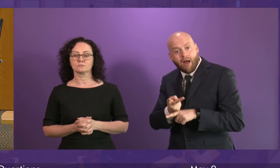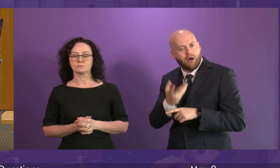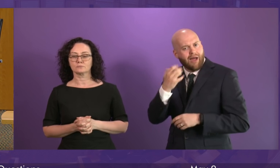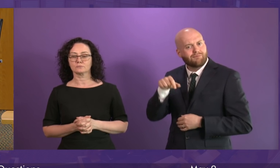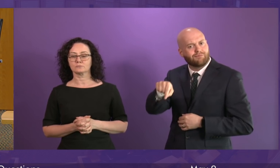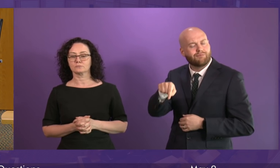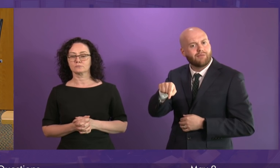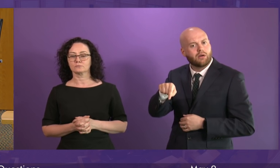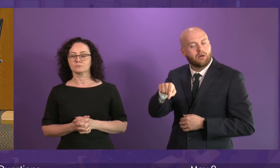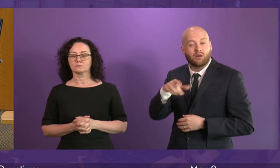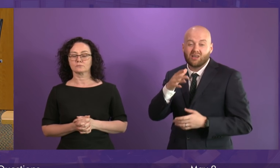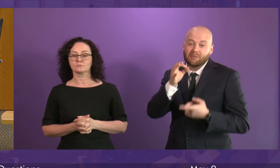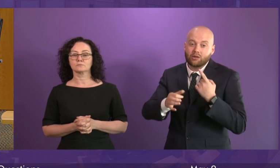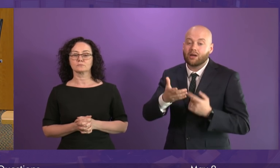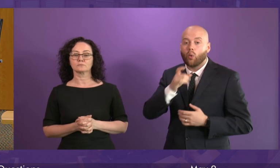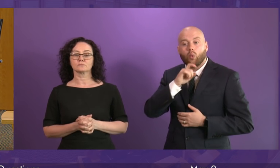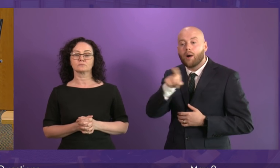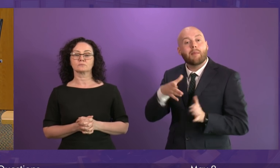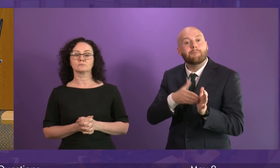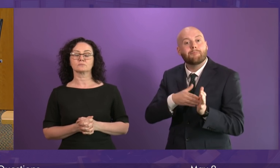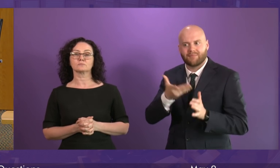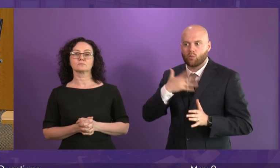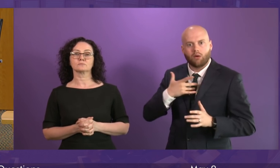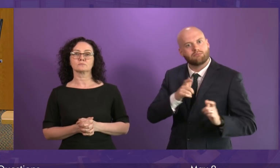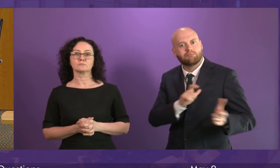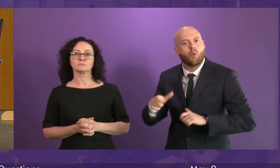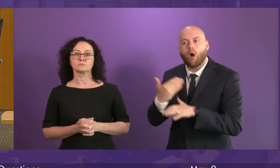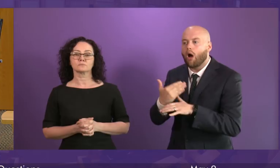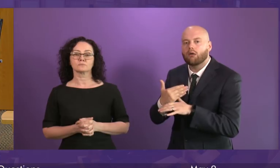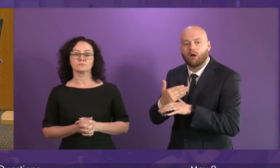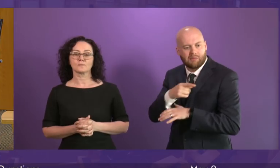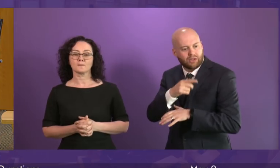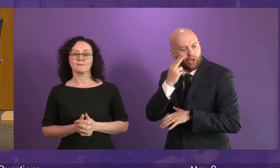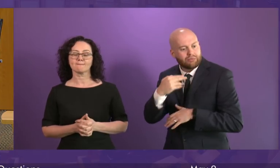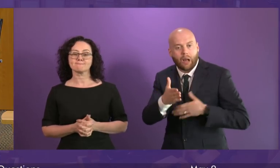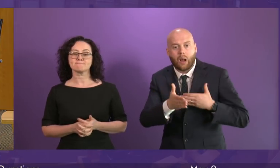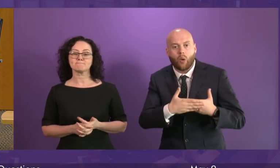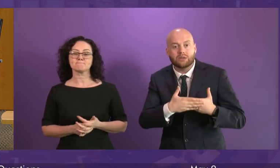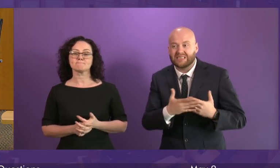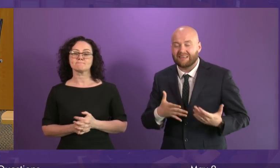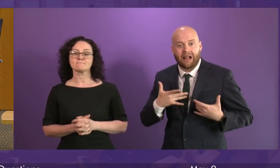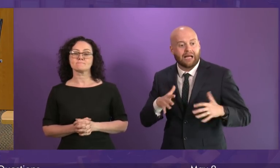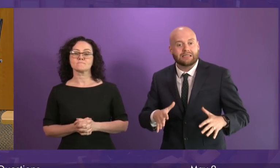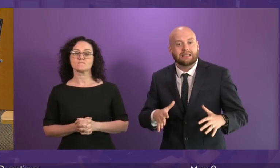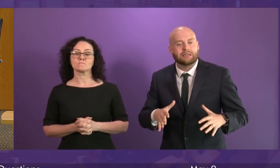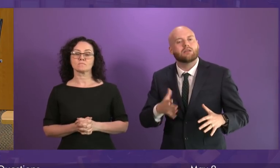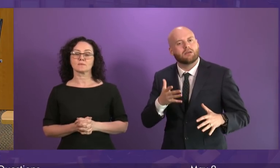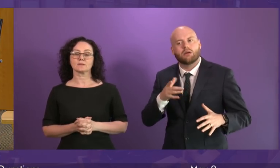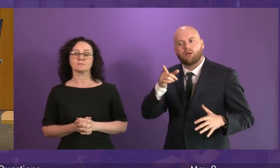particularly for mums who want to stay in work at a time when this expansion is happening, so that these private sector